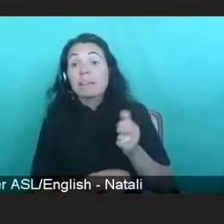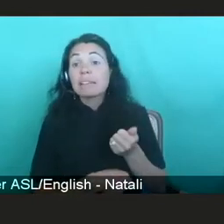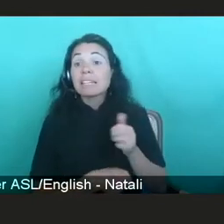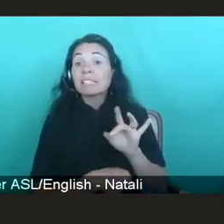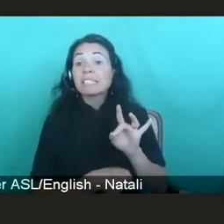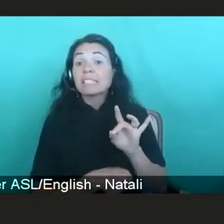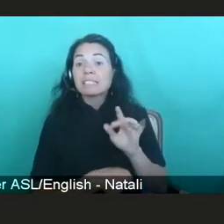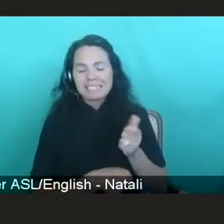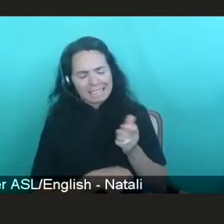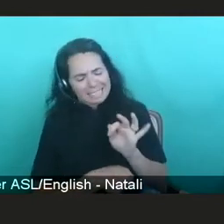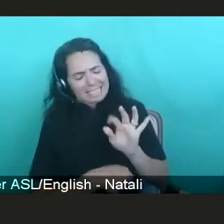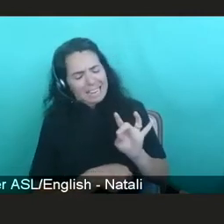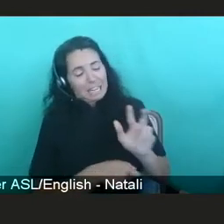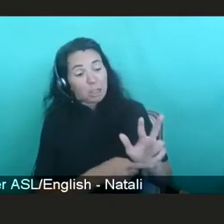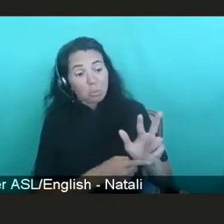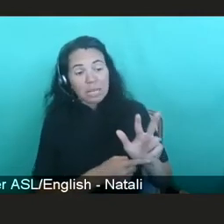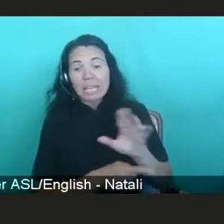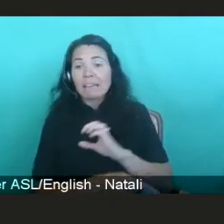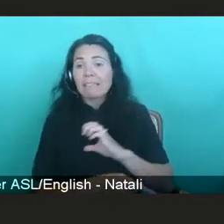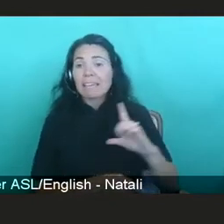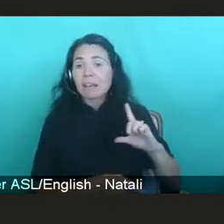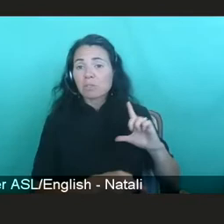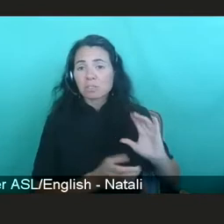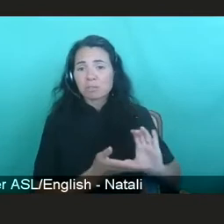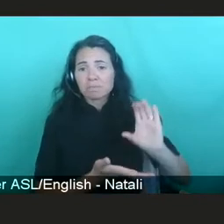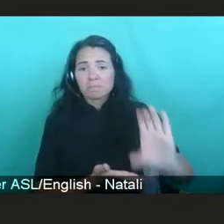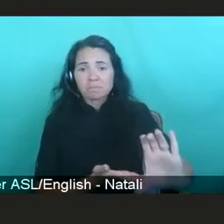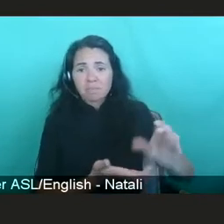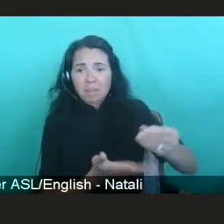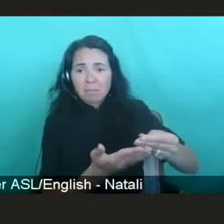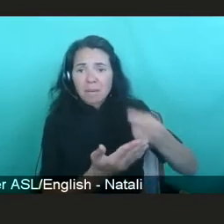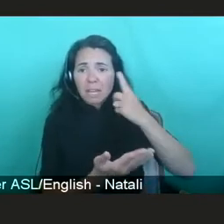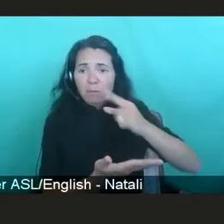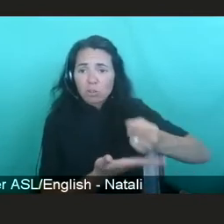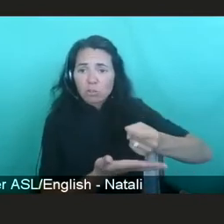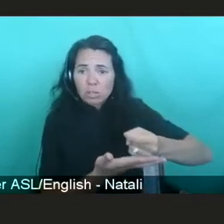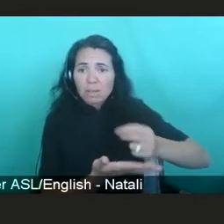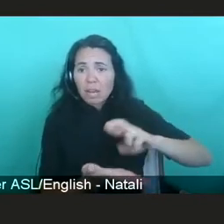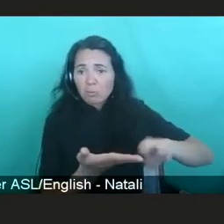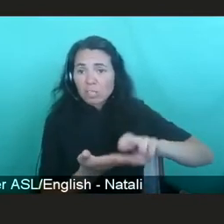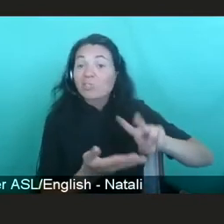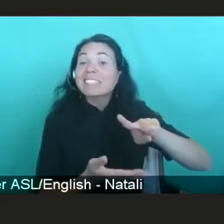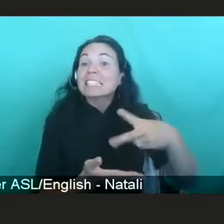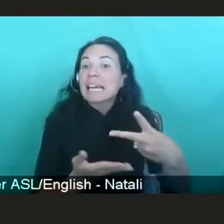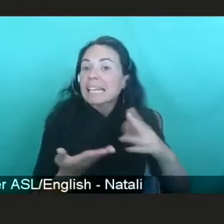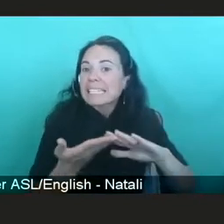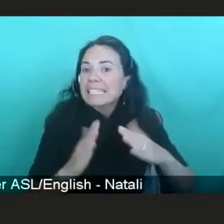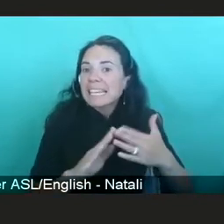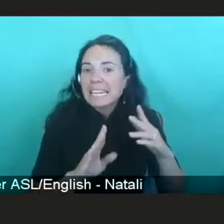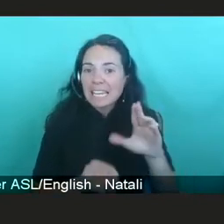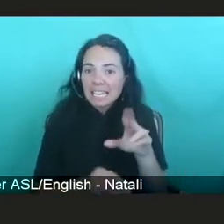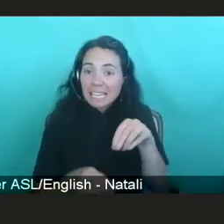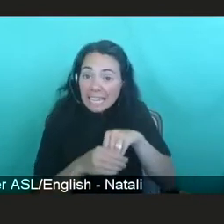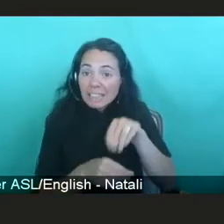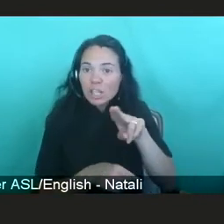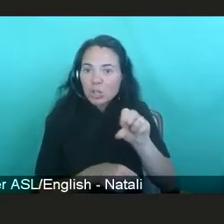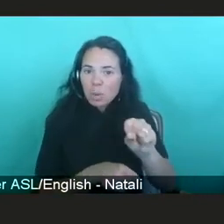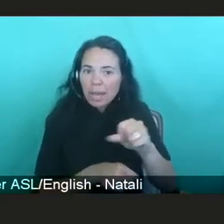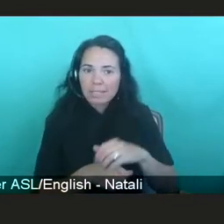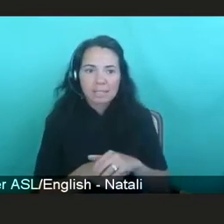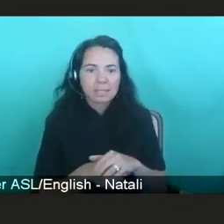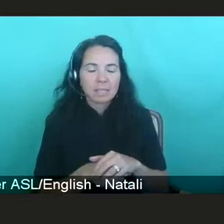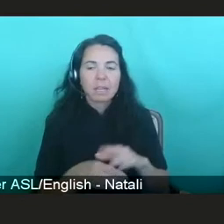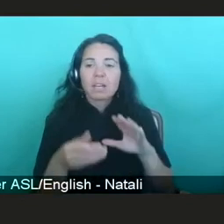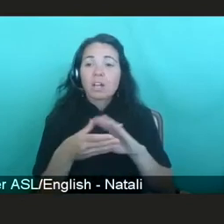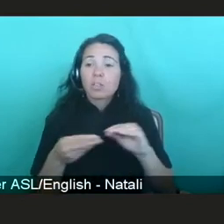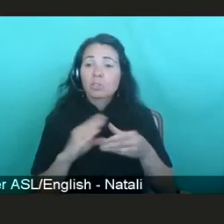set aside funds, AIDS treatment, and research, becoming the second city in the United States to do so. The story of AIDS is a story